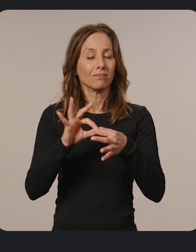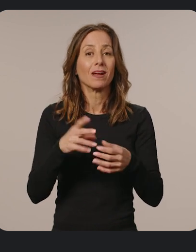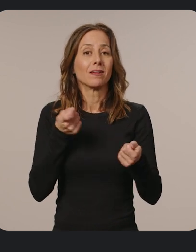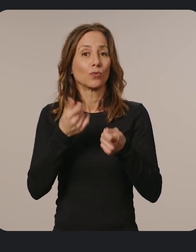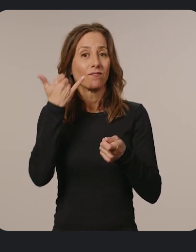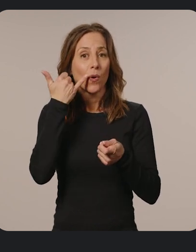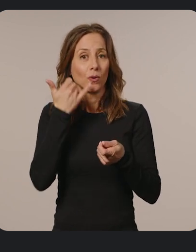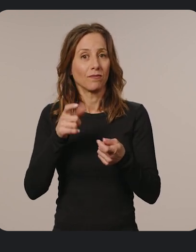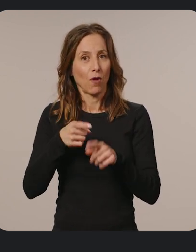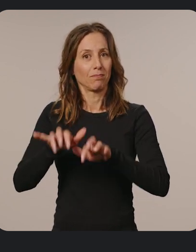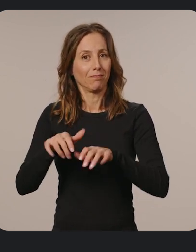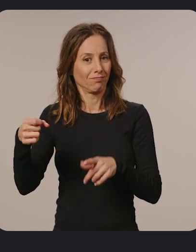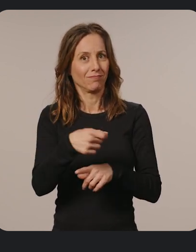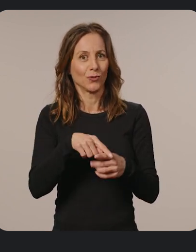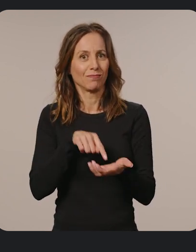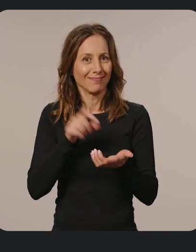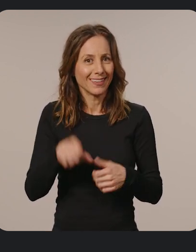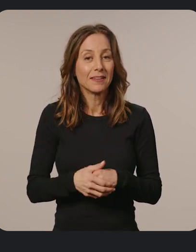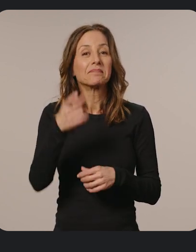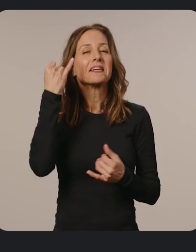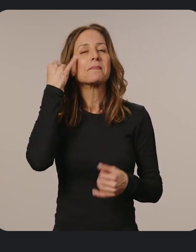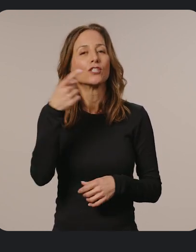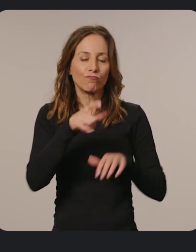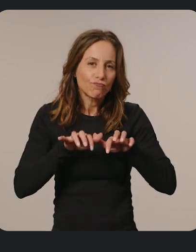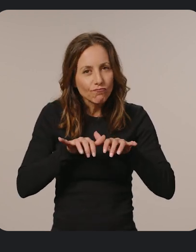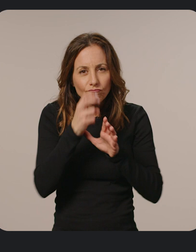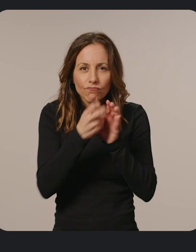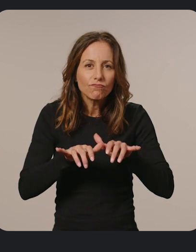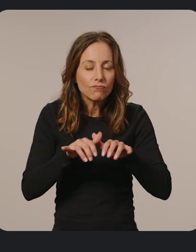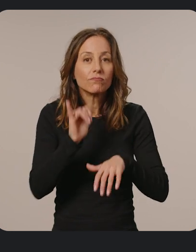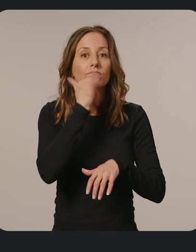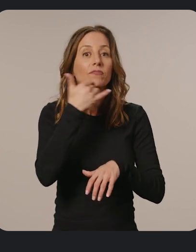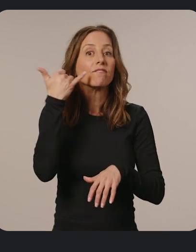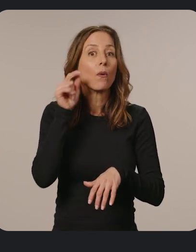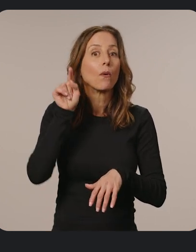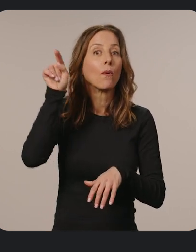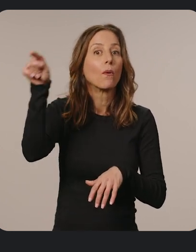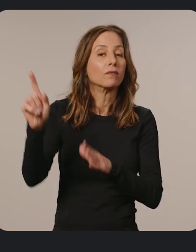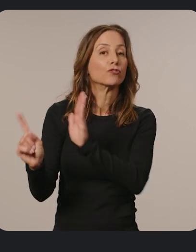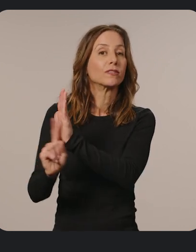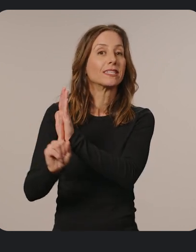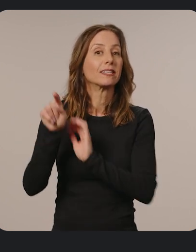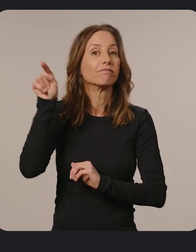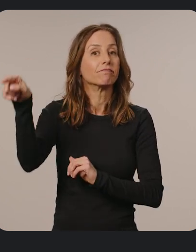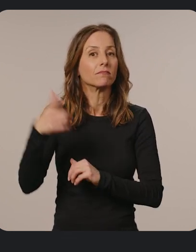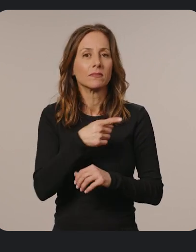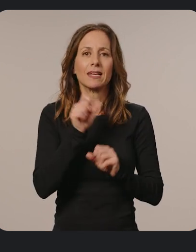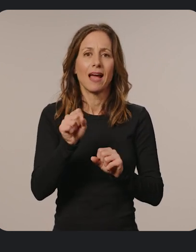phone remotely from your laptop. Imagine your heads down writing when suddenly your phone rings across the room. You can quickly